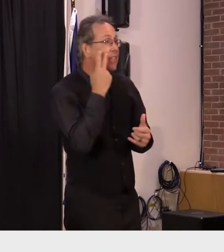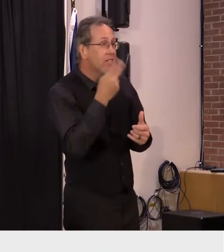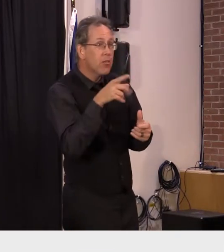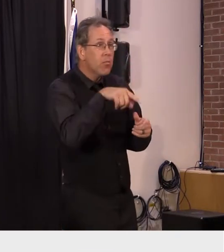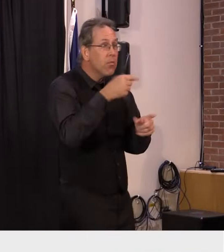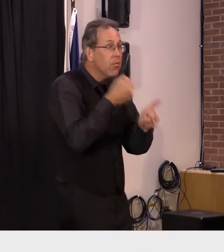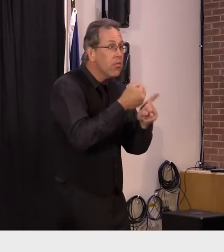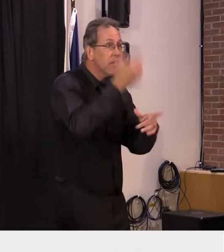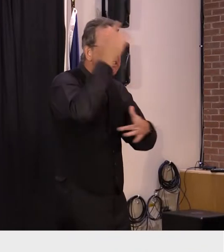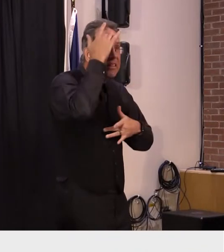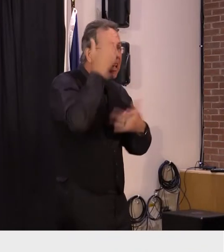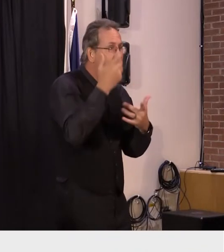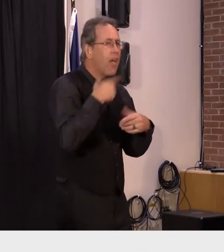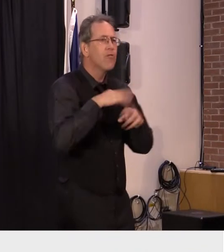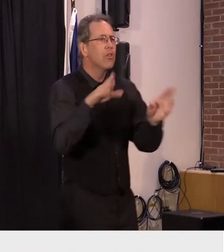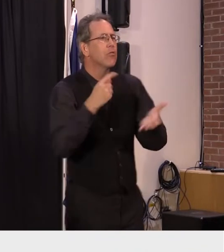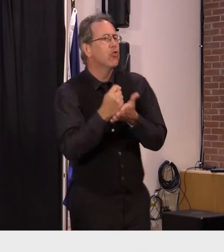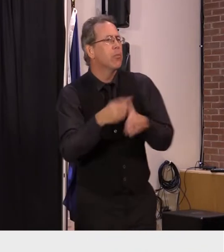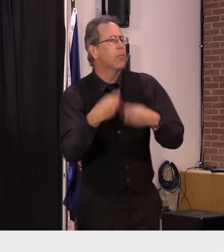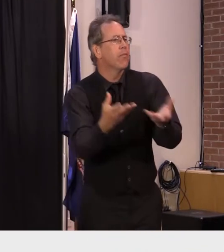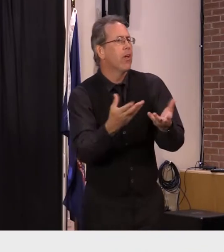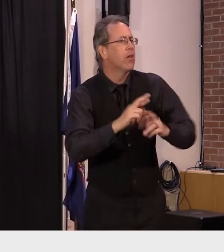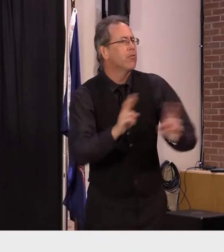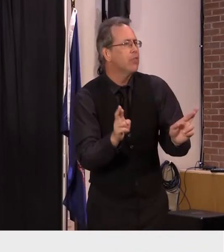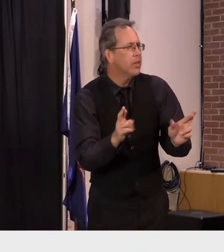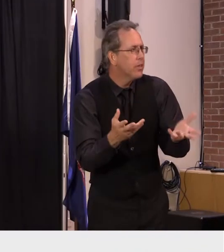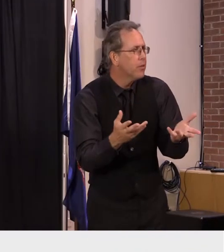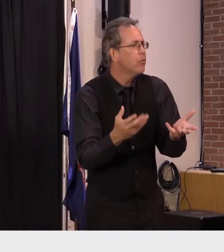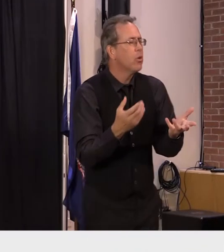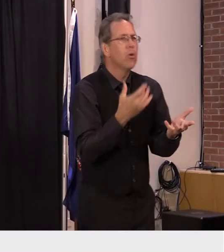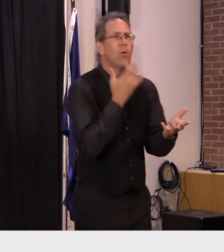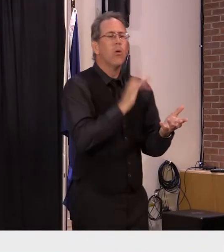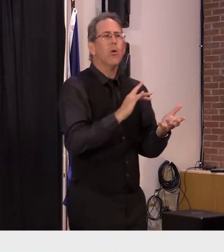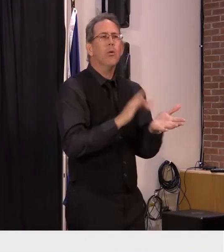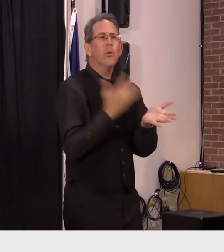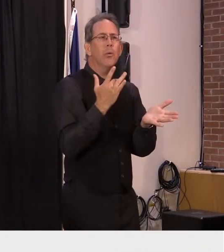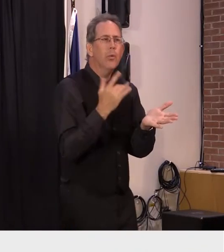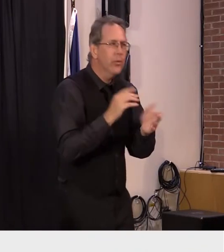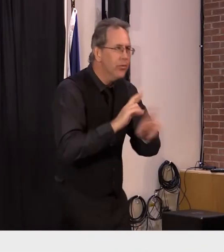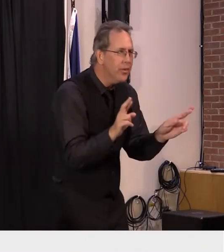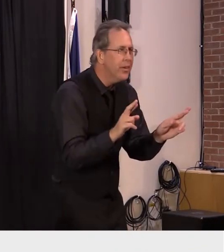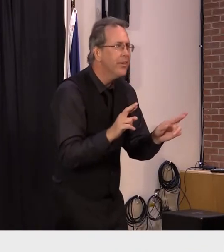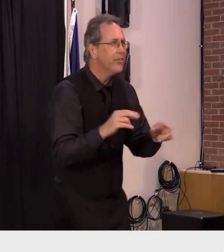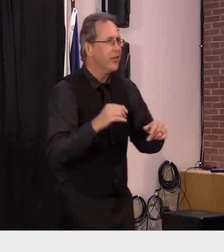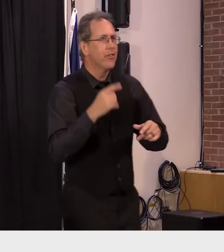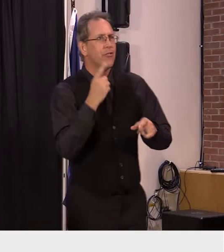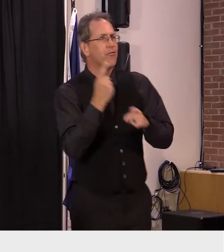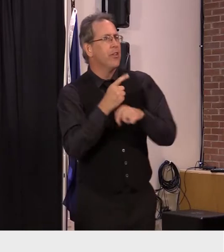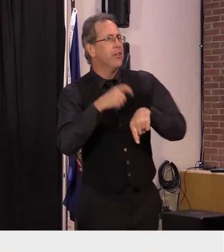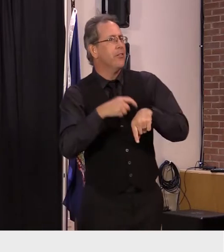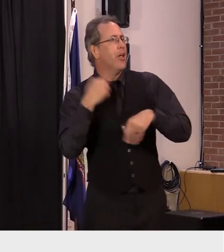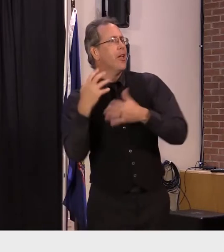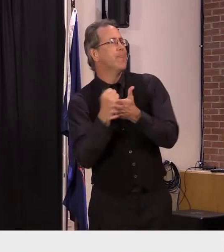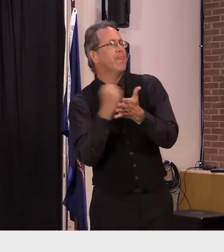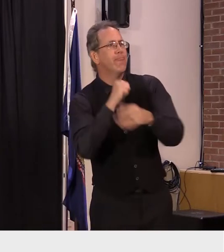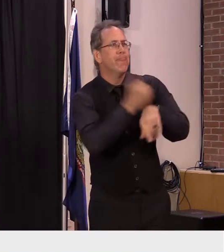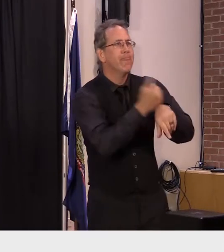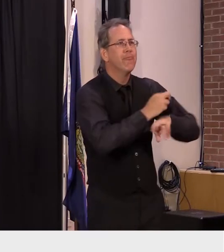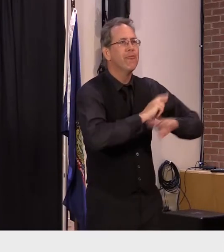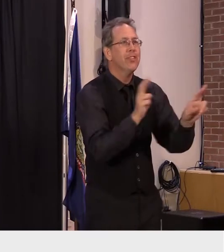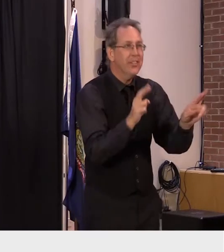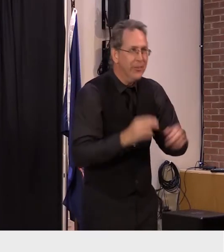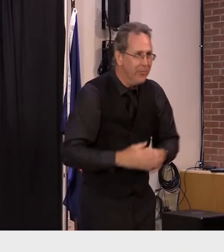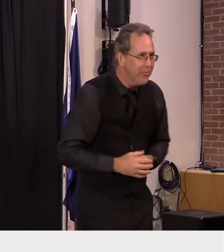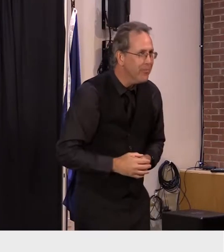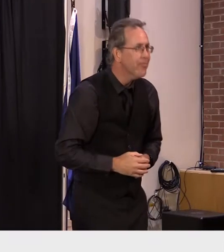are at greater risk for illness we have reached a new phase in the pandemic where the risk of severe disease and death is